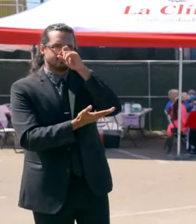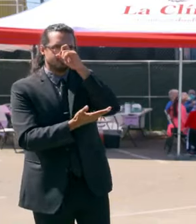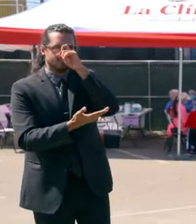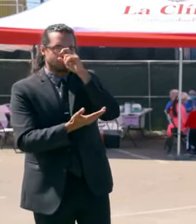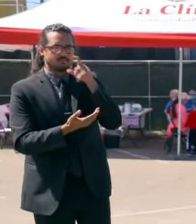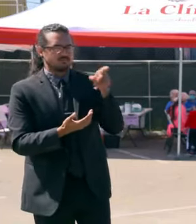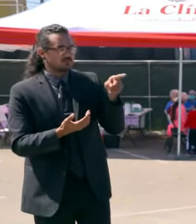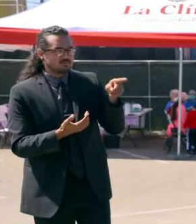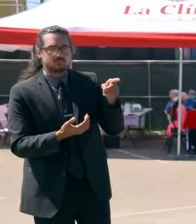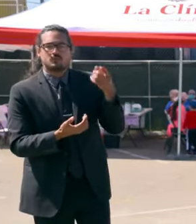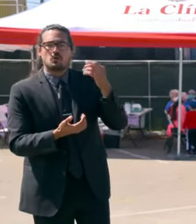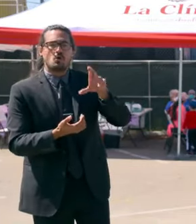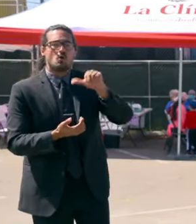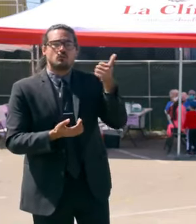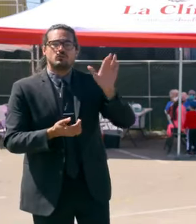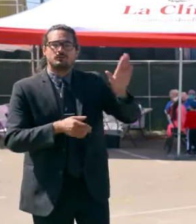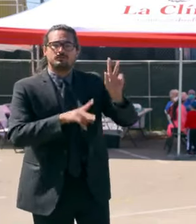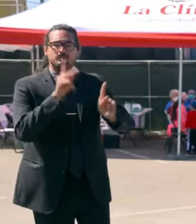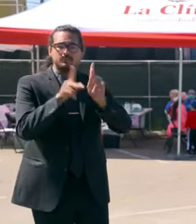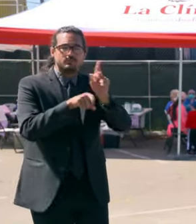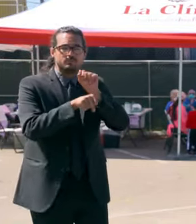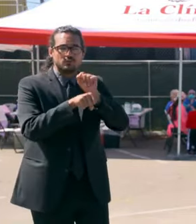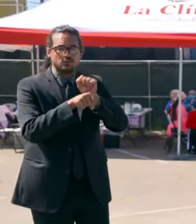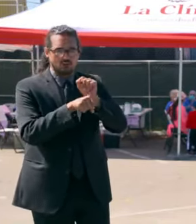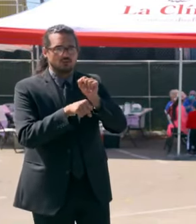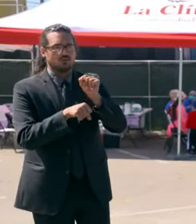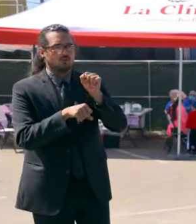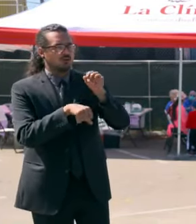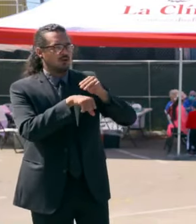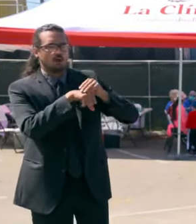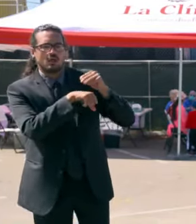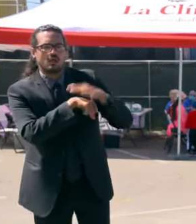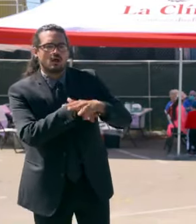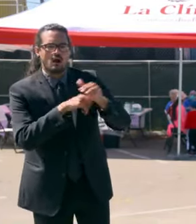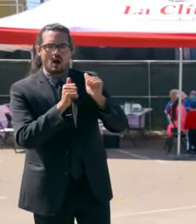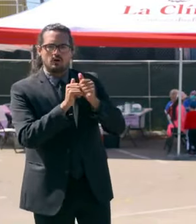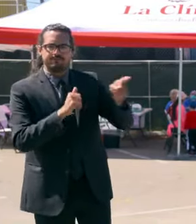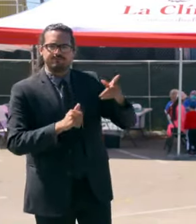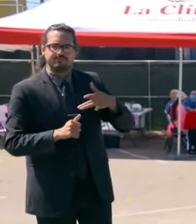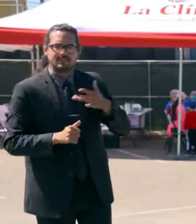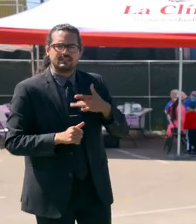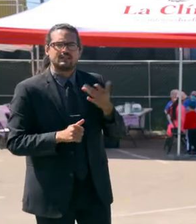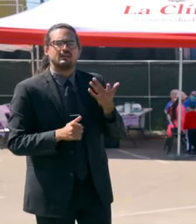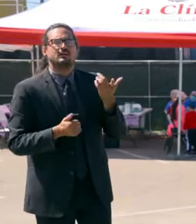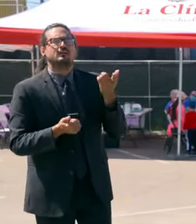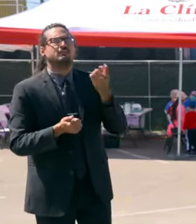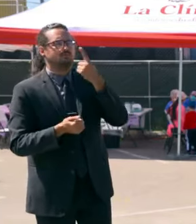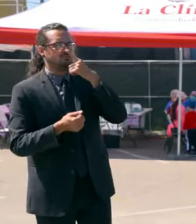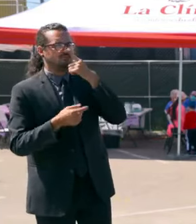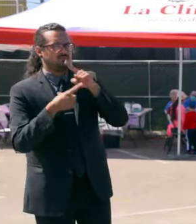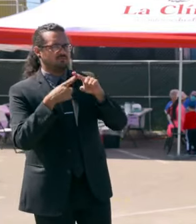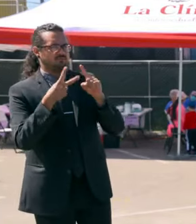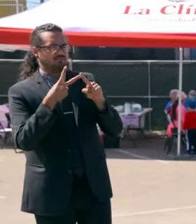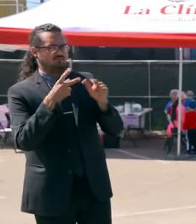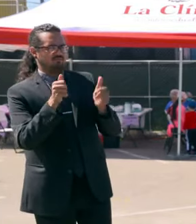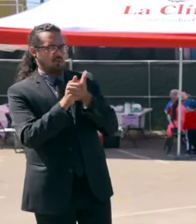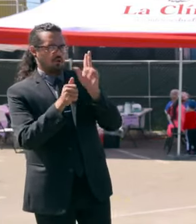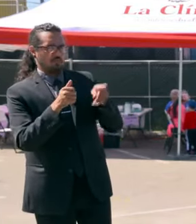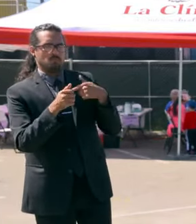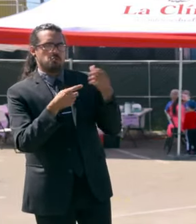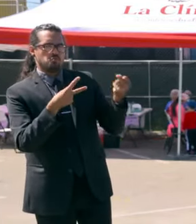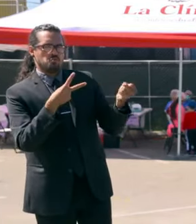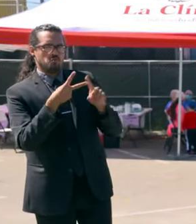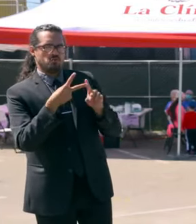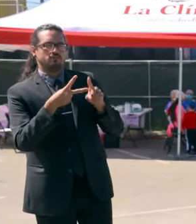staff weigh in on that? Did you let them know how you felt about that? And I have a follow-up question on a separate topic. I'll wait until you finish that. Yeah, we actively engage.